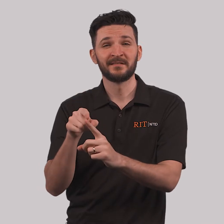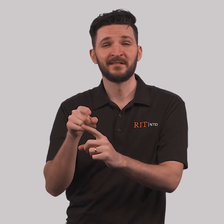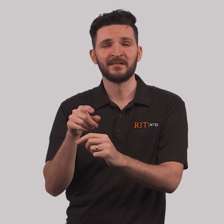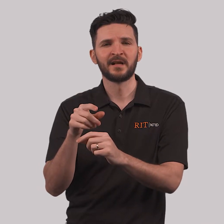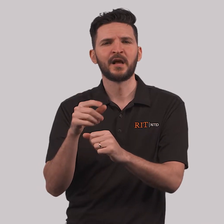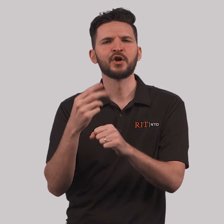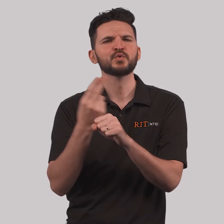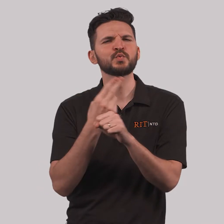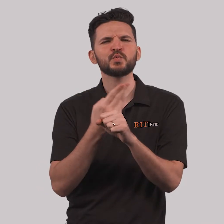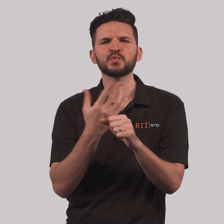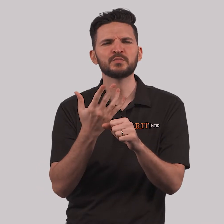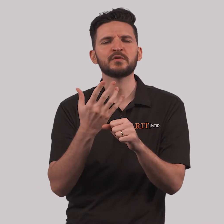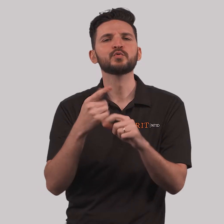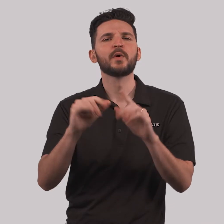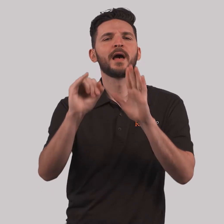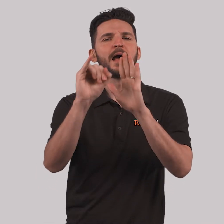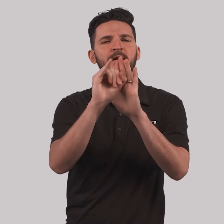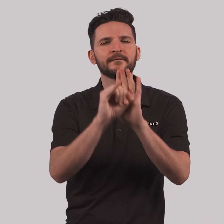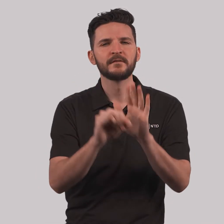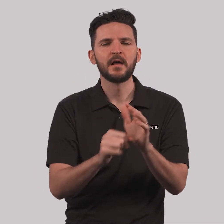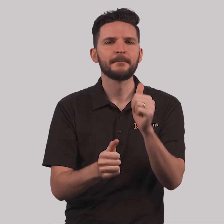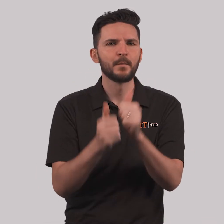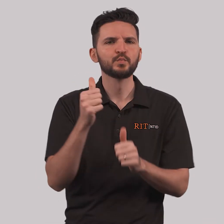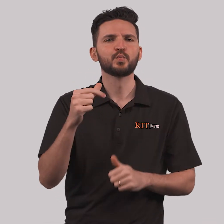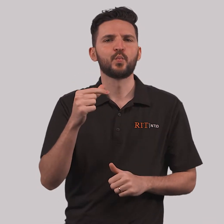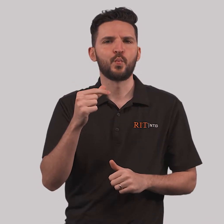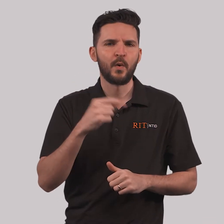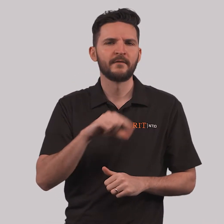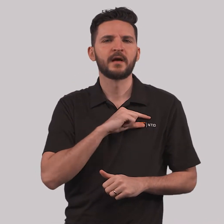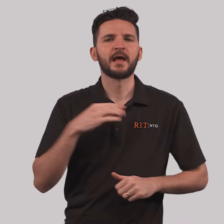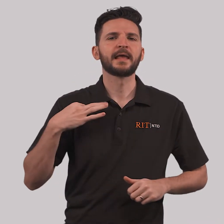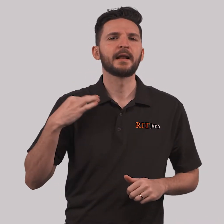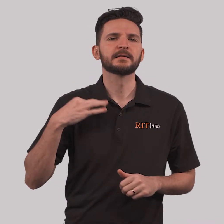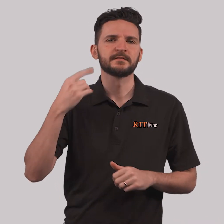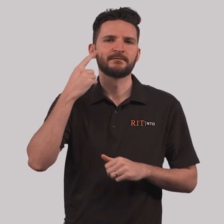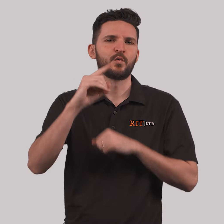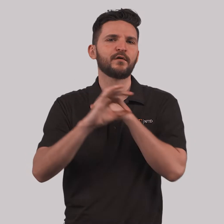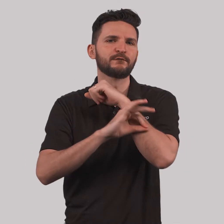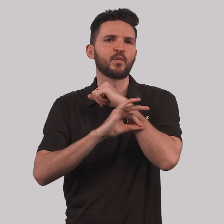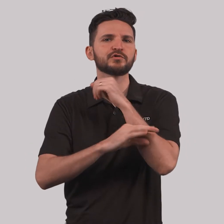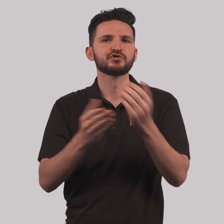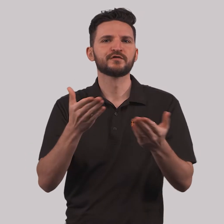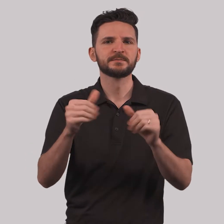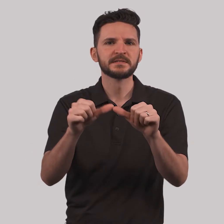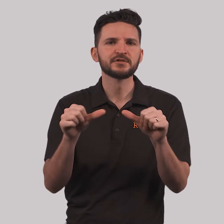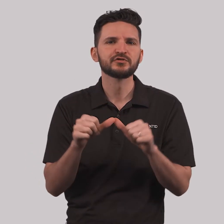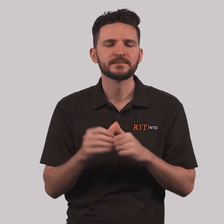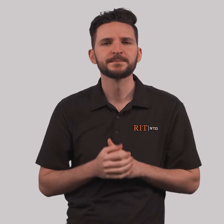The Oral Assessment is used to identify the most qualified candidates for Foreign Service positions.